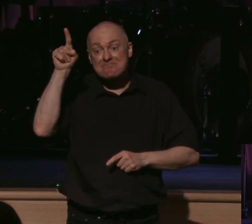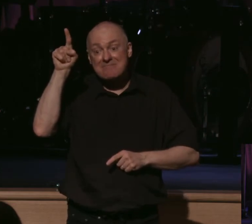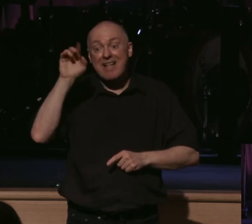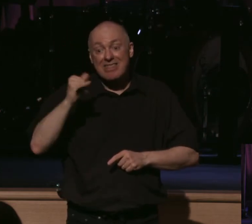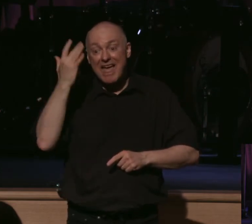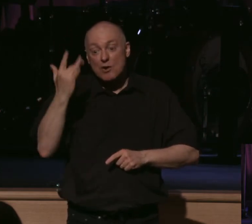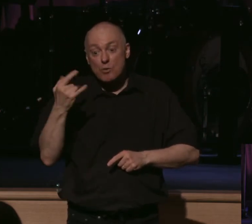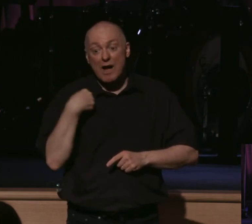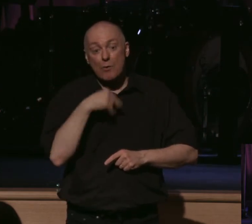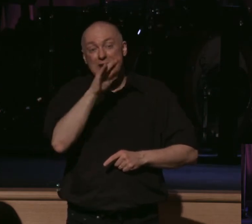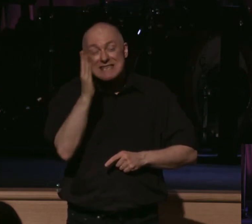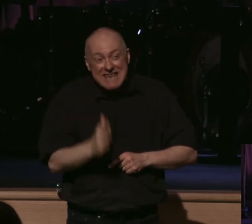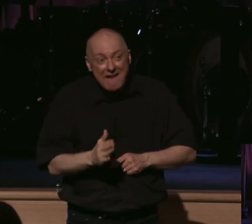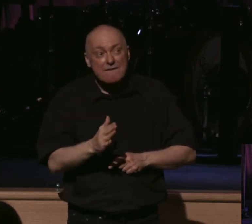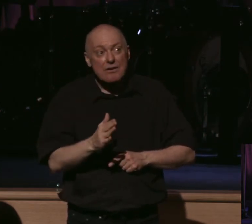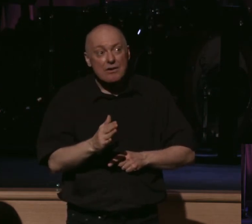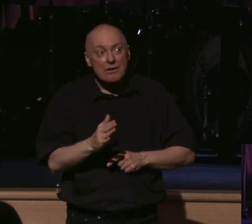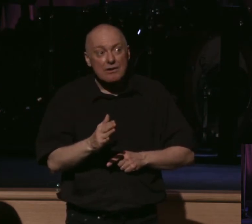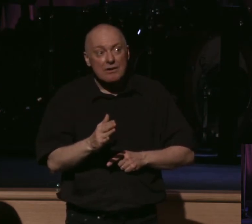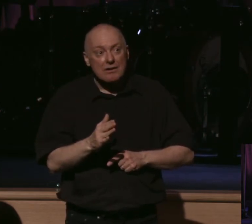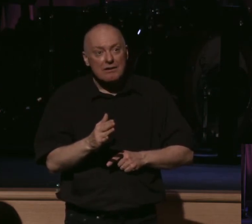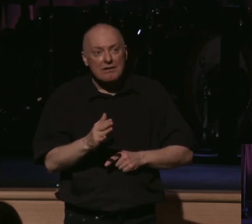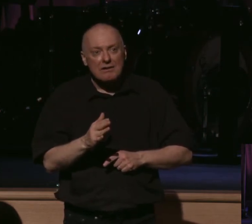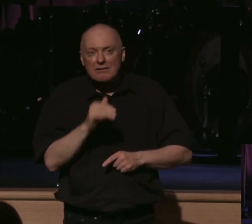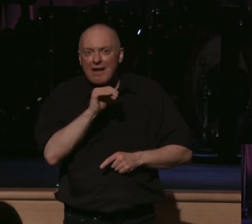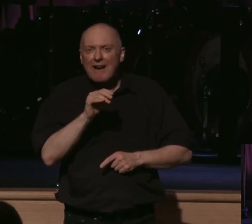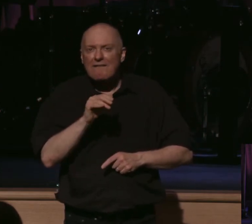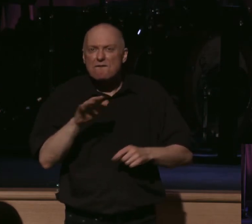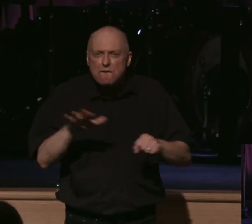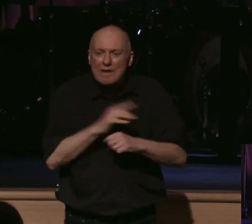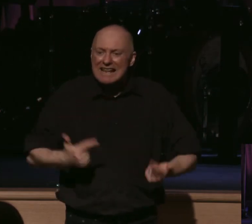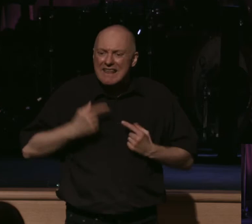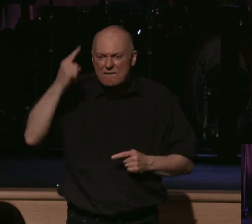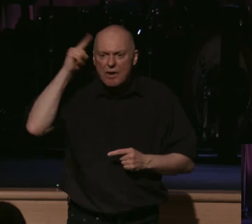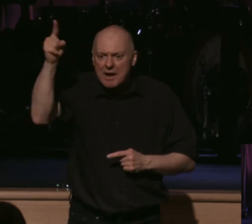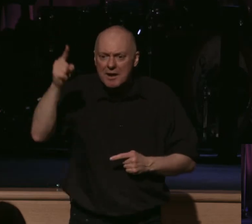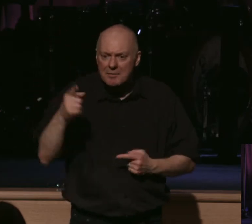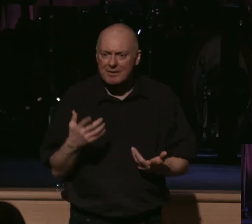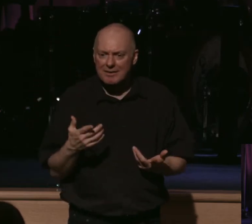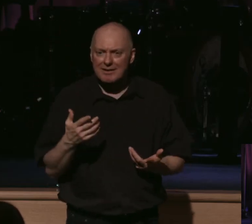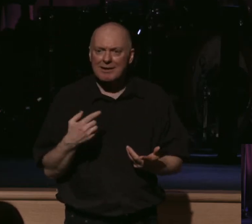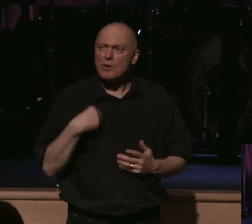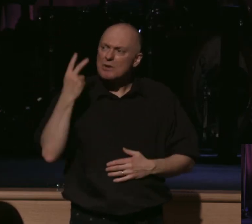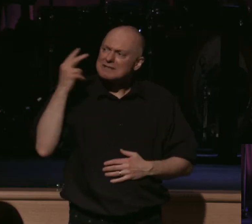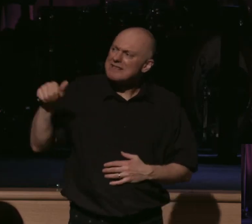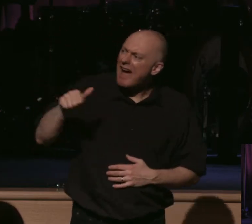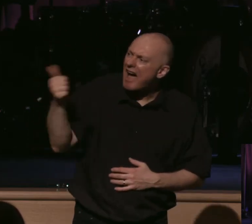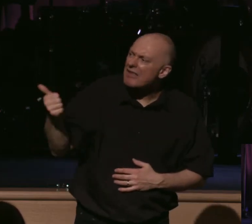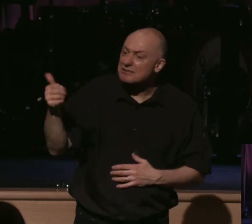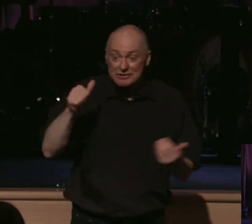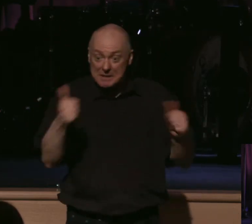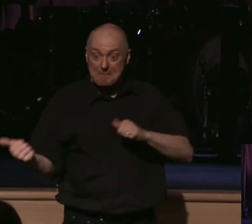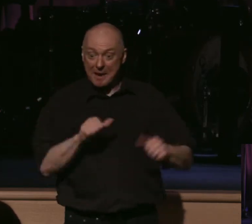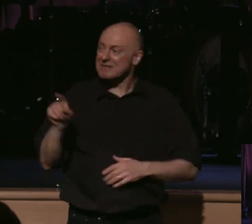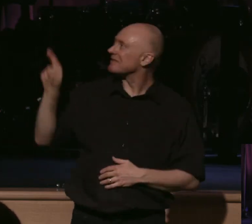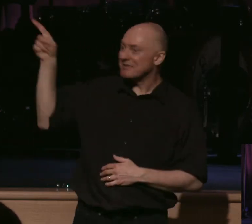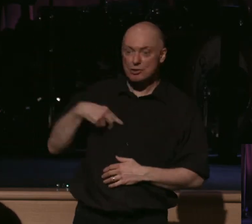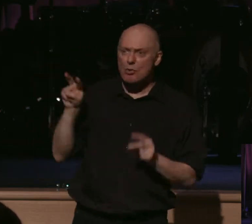that that's why we've never been really been able to fully live. The life that we see in others, even in the baptism video, the life that we